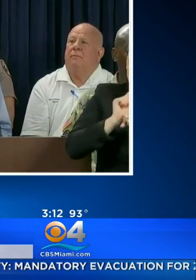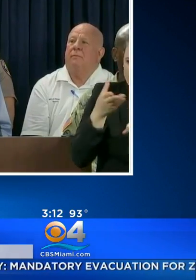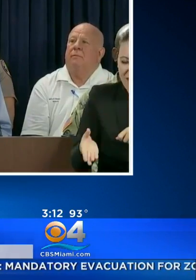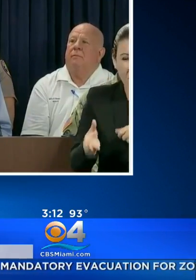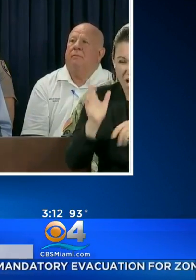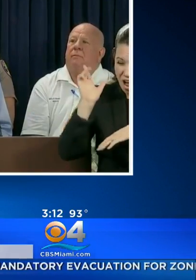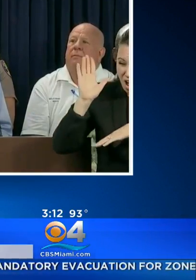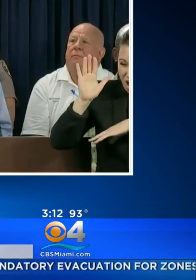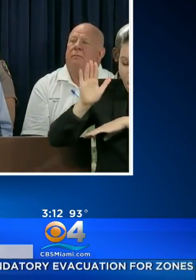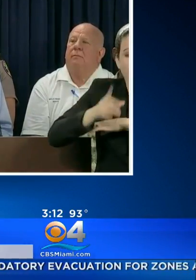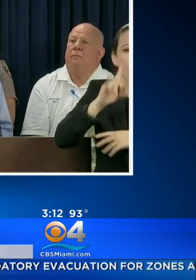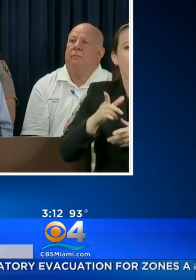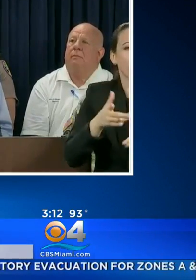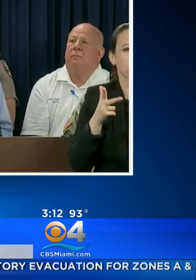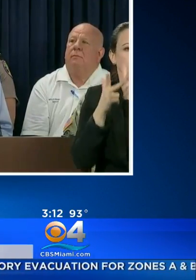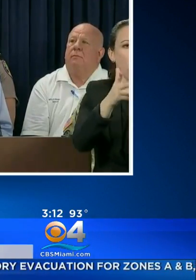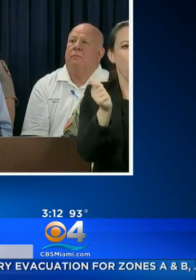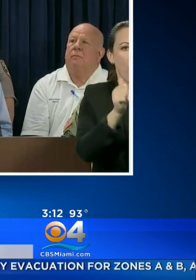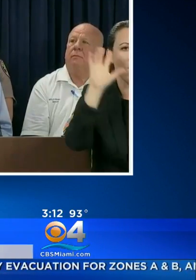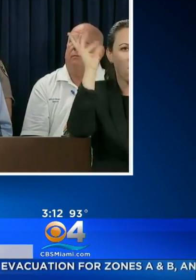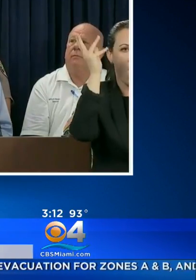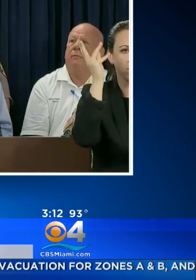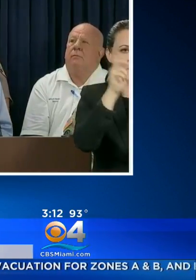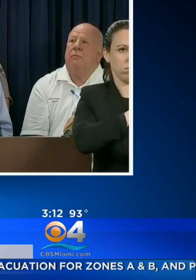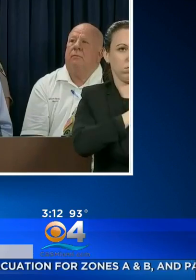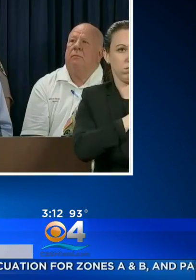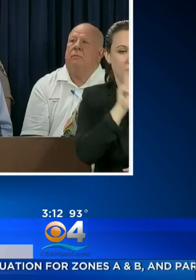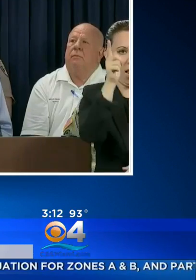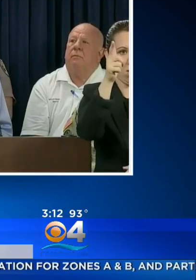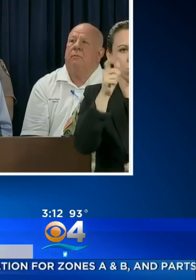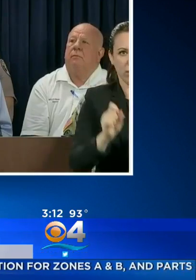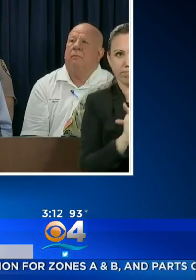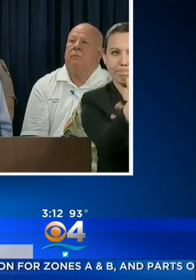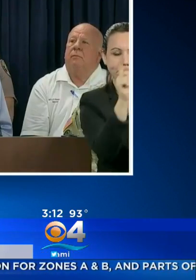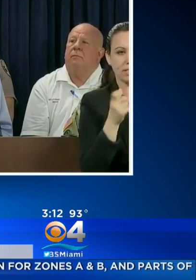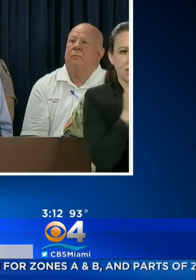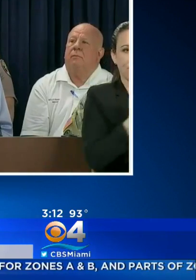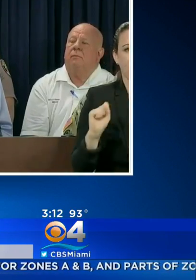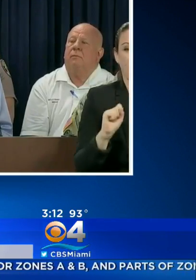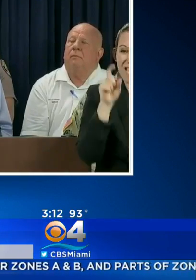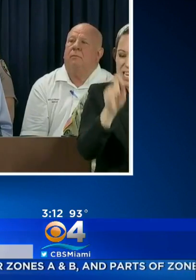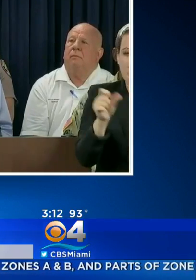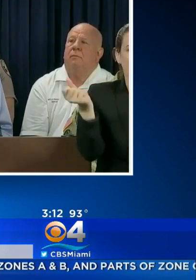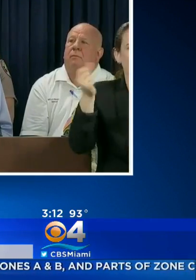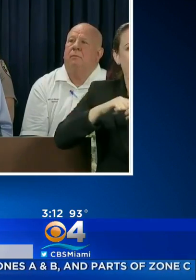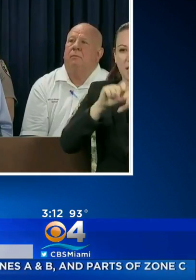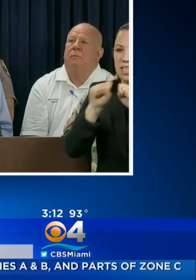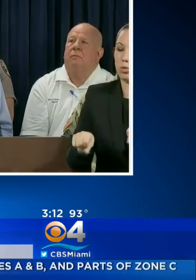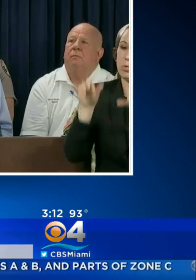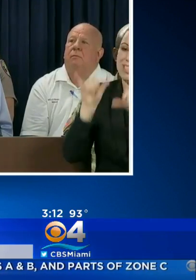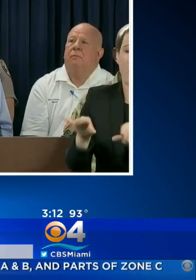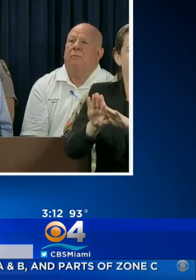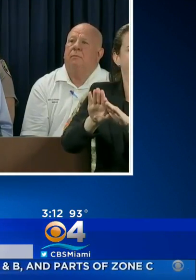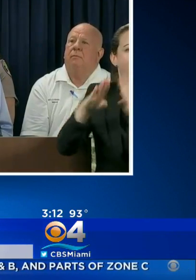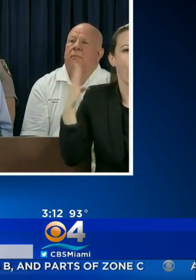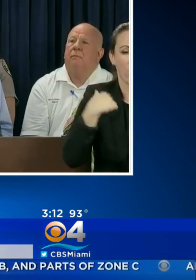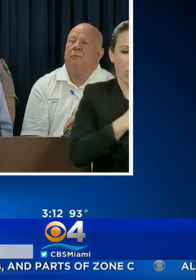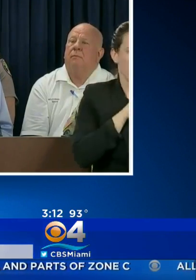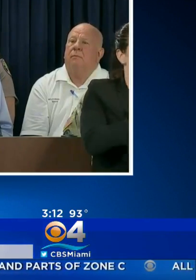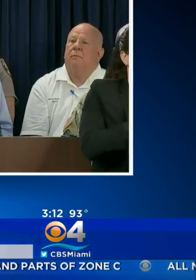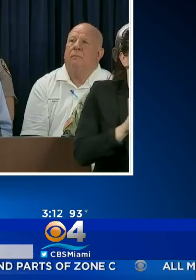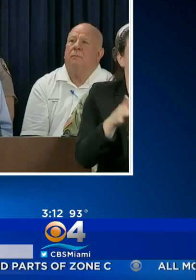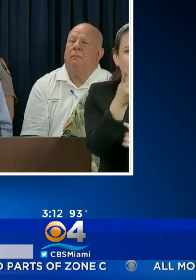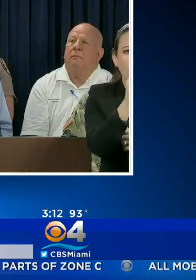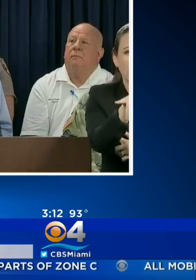SAFELY. WE NEED YOUR GAS STATIONS TO STAY OPEN AS LONG AS YOU CAN. MY STAFF IS REACHING OUT TO GAS STATIONS IN THE KEYS TO HELP